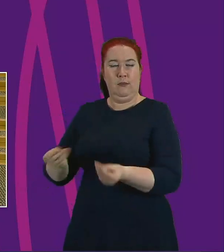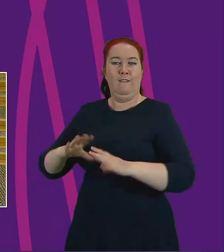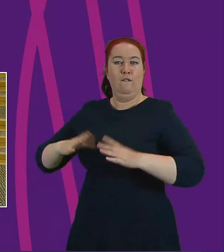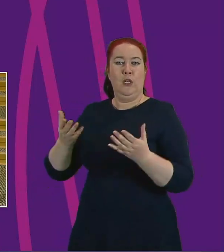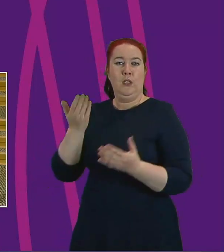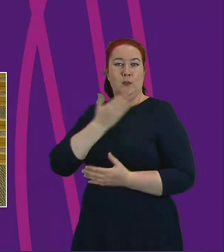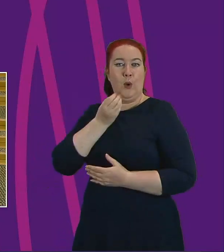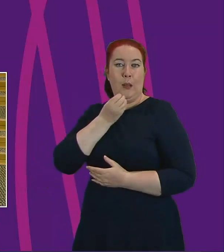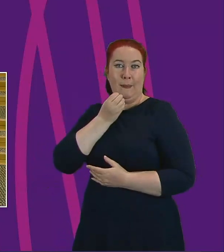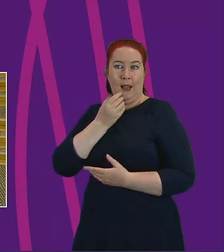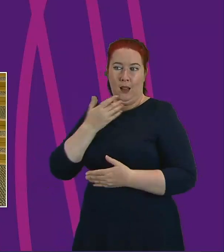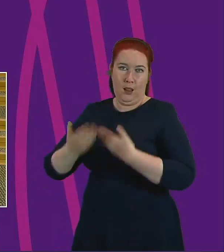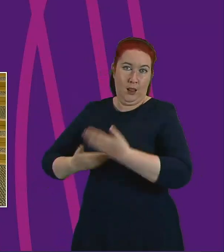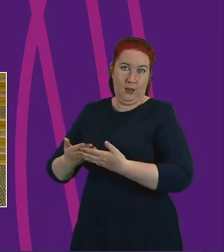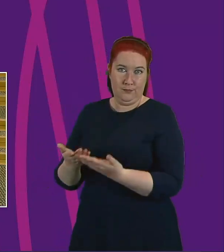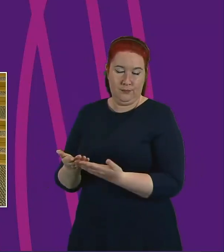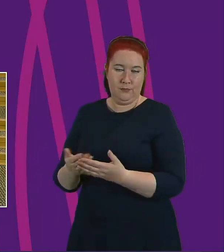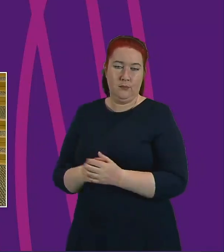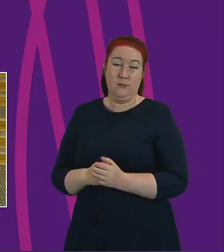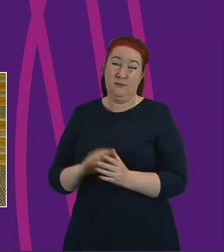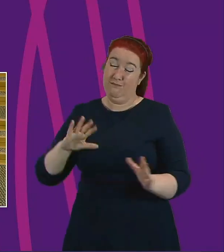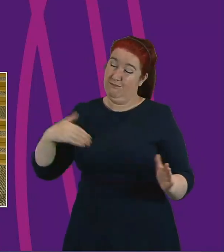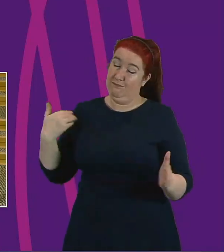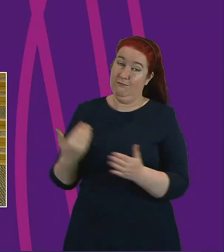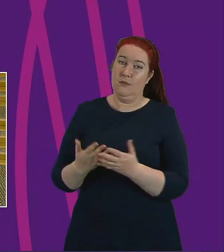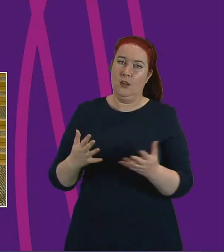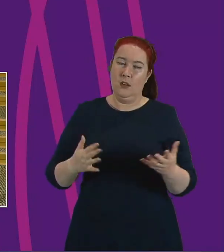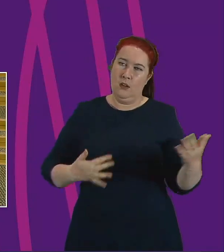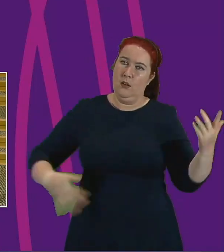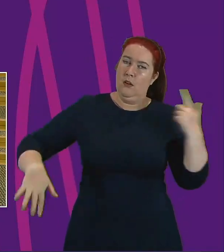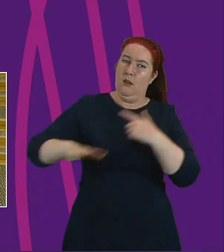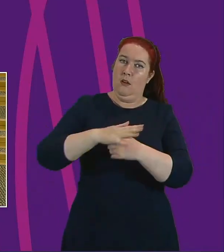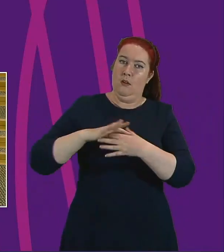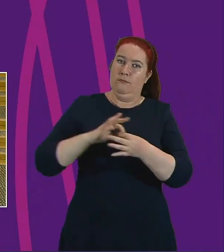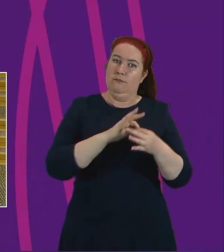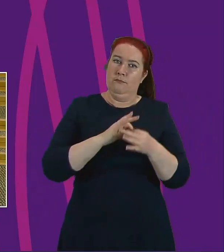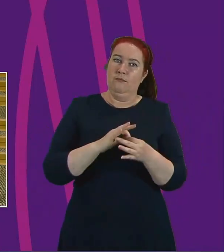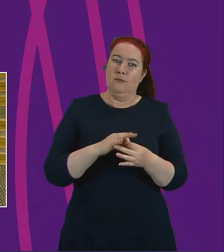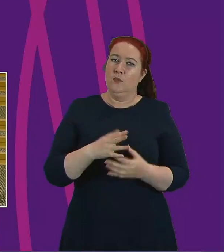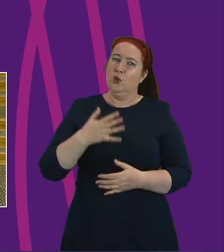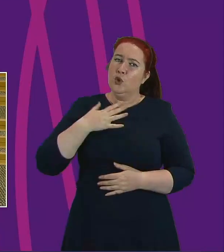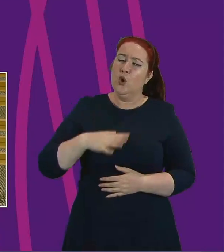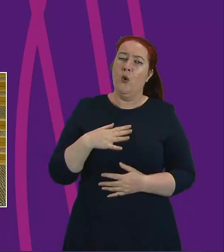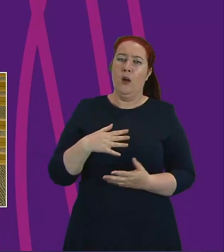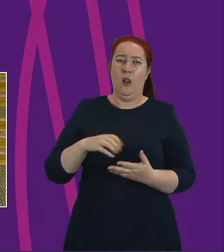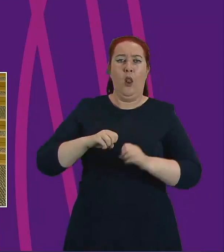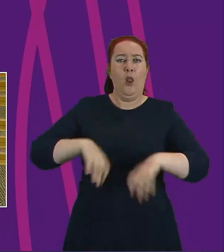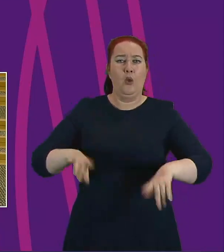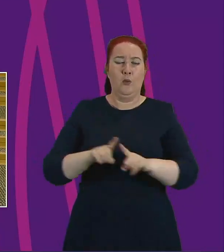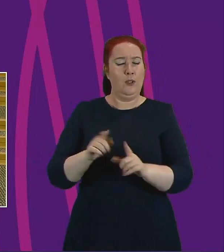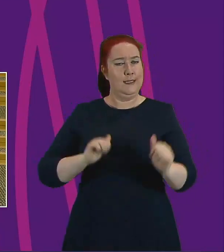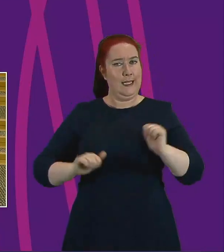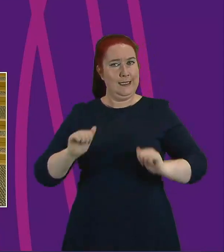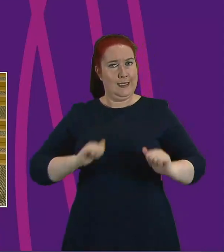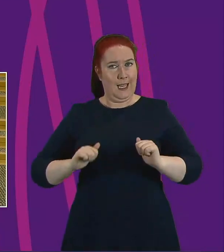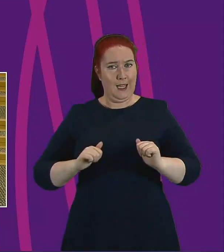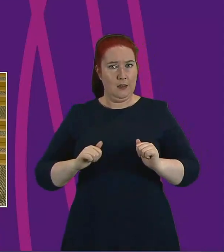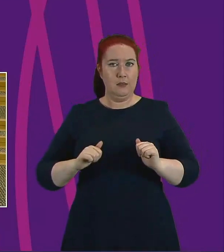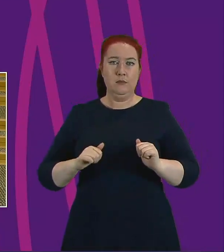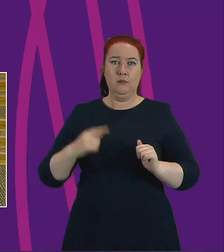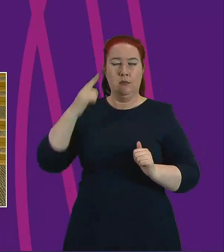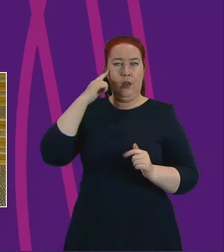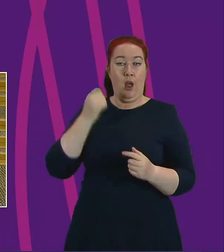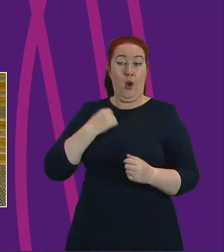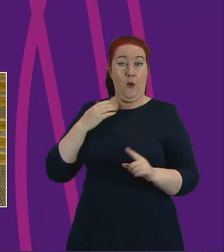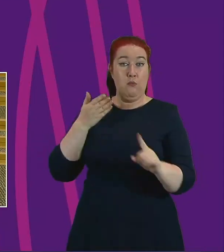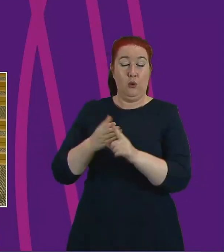importantly there has been a collective desire within the crisis response to not ditch the dignity. Our cash-first approach to food insecurity,